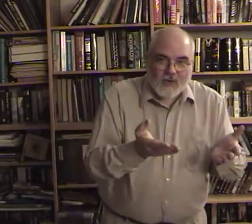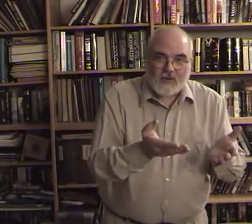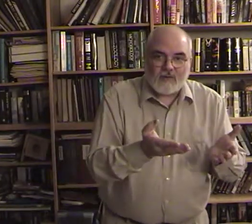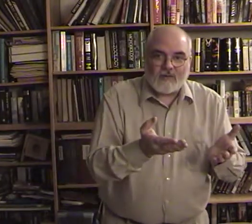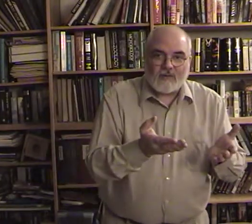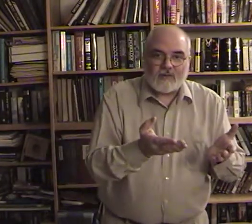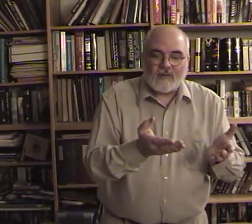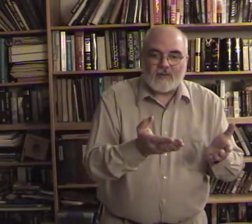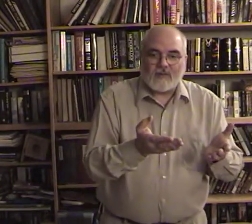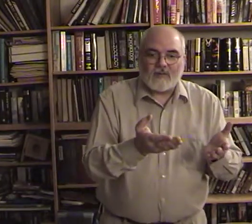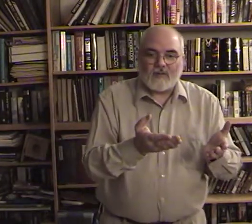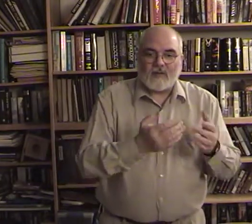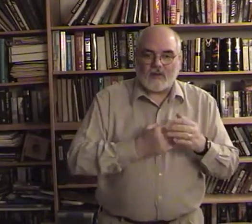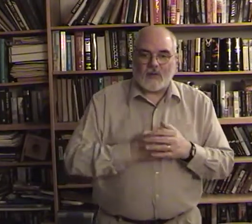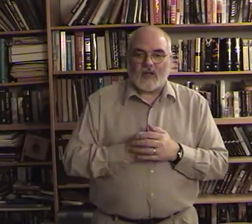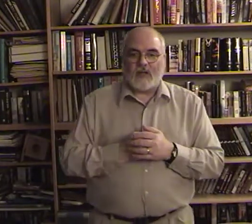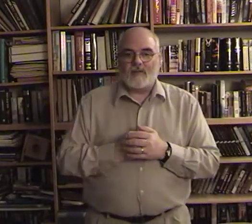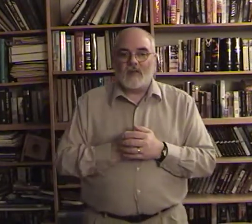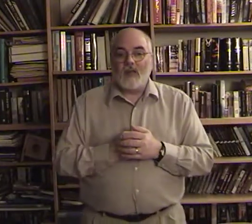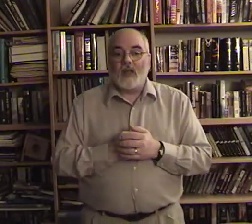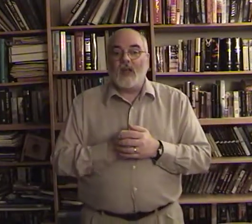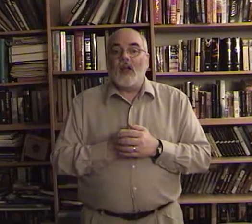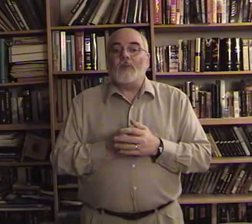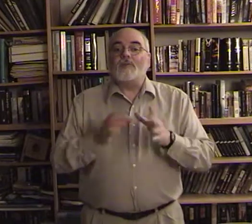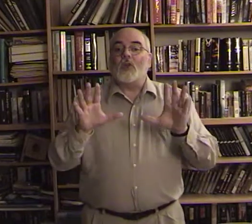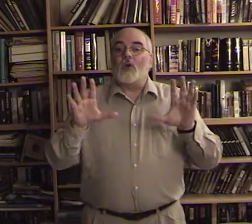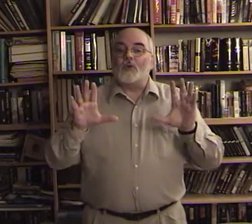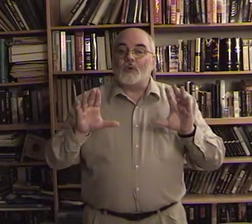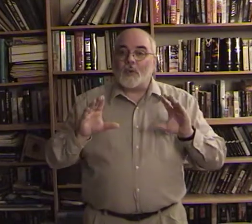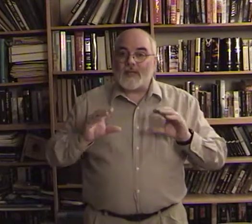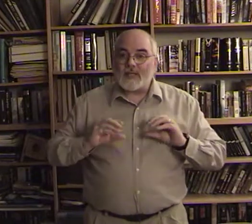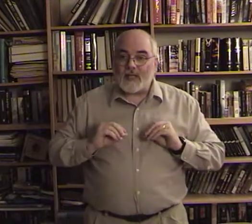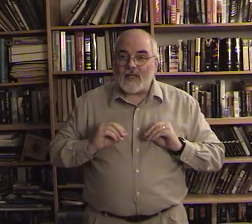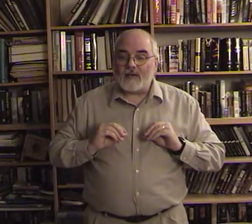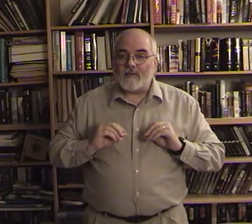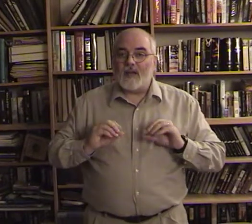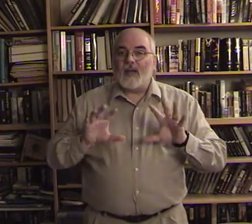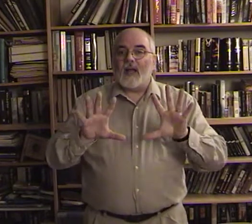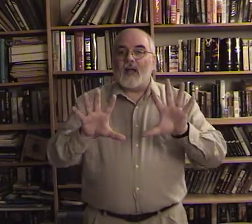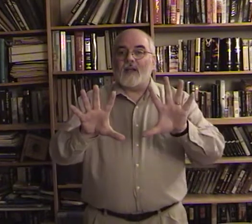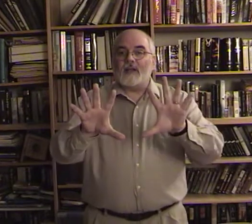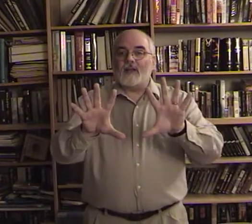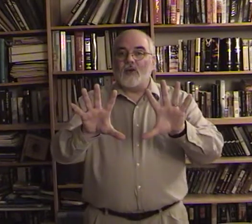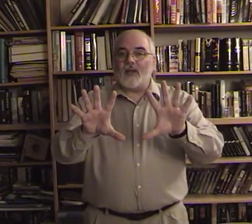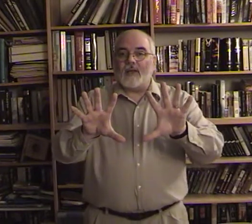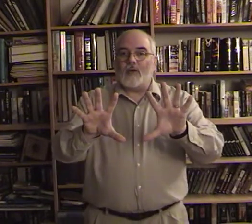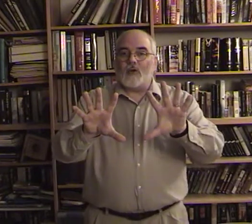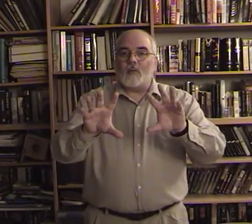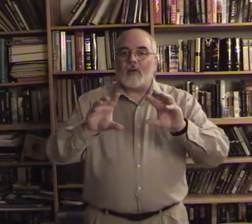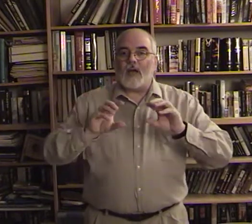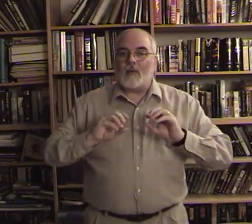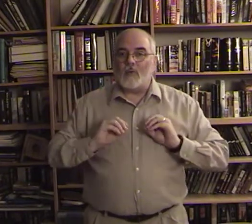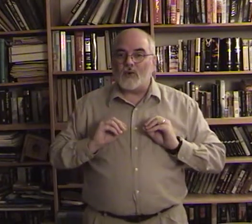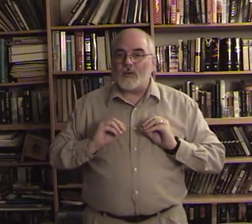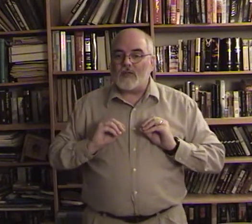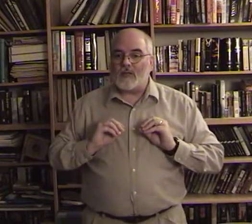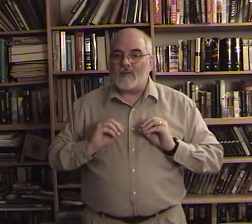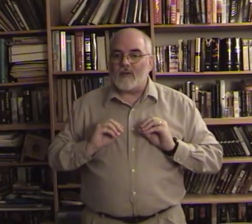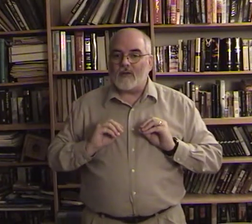we're okay to receive and you're going to give it to me i'm going to receive it